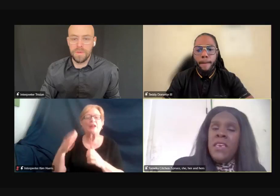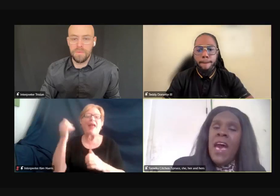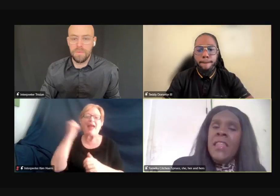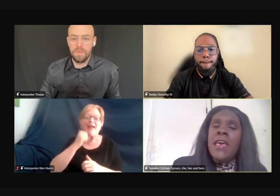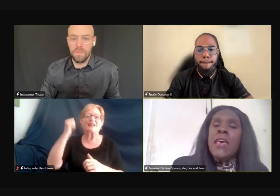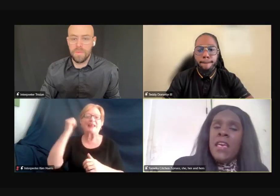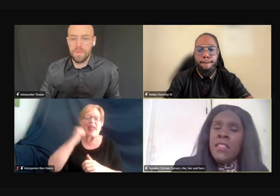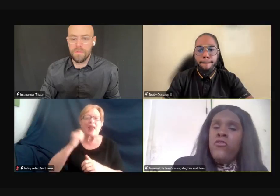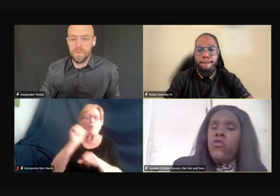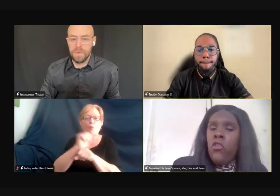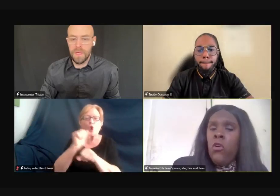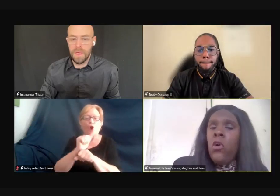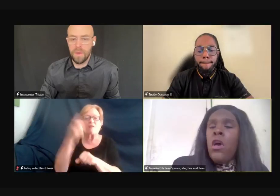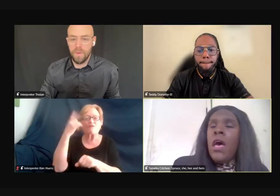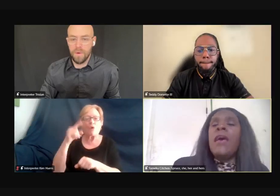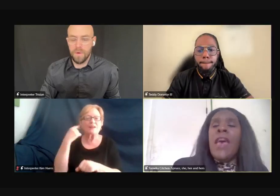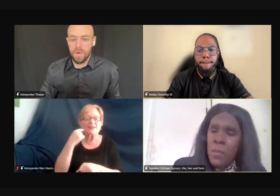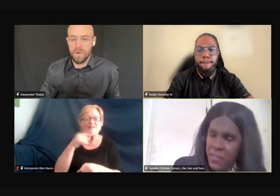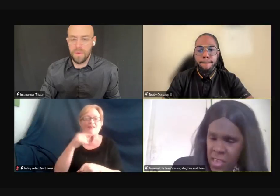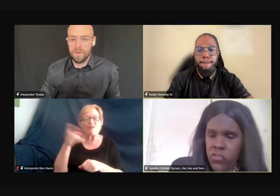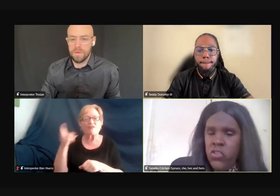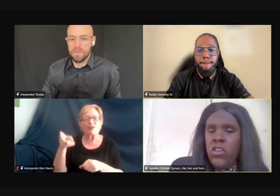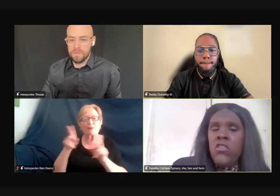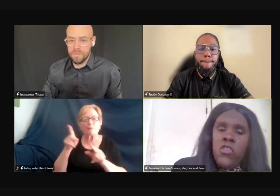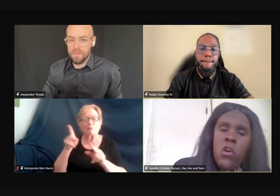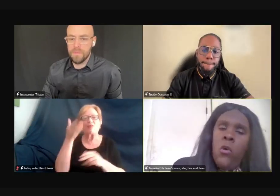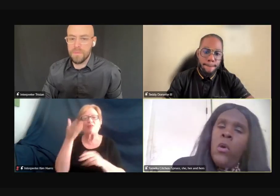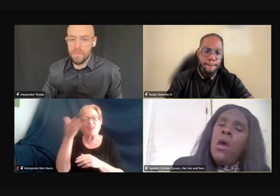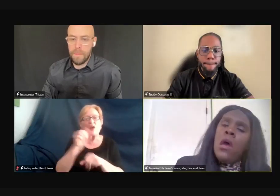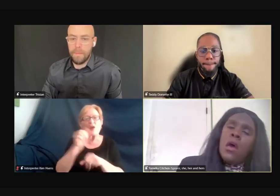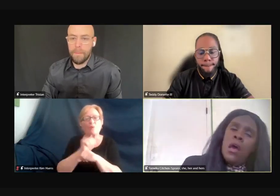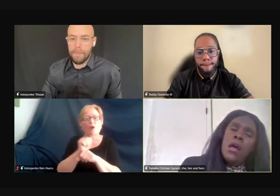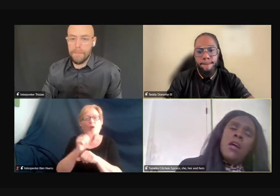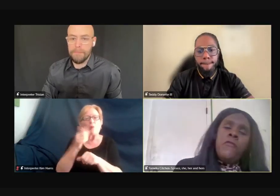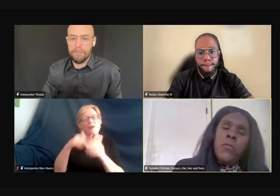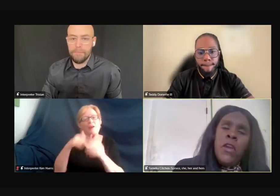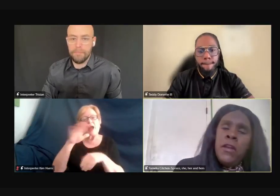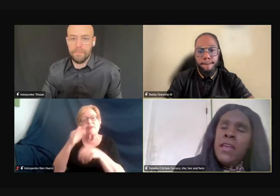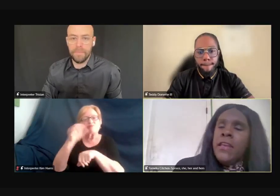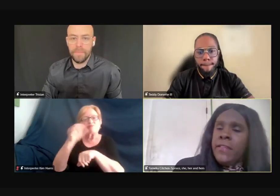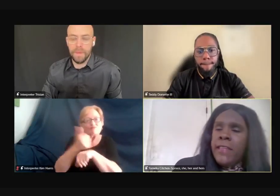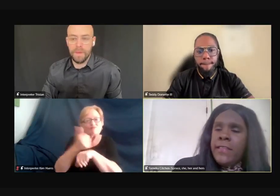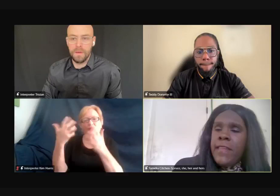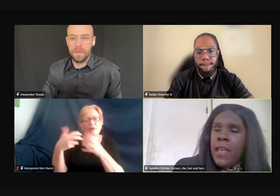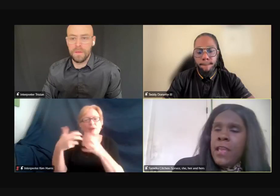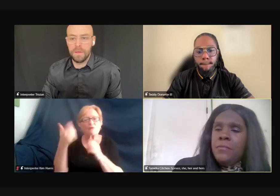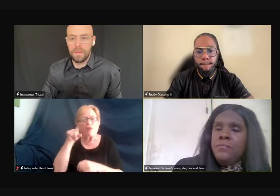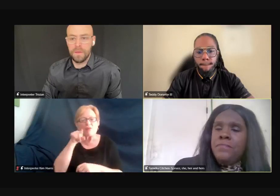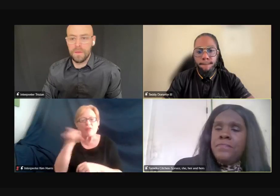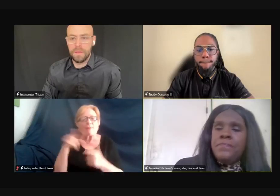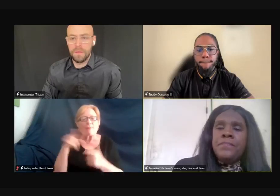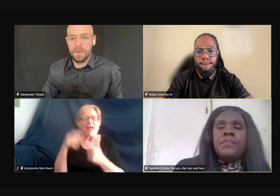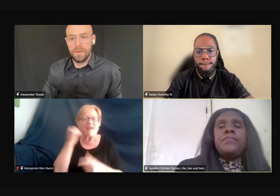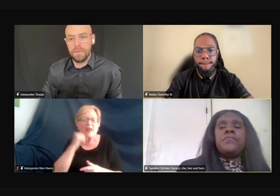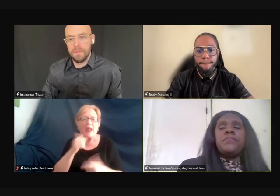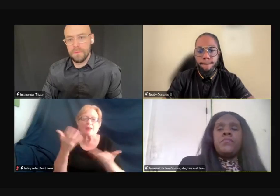beyond initial accommodations? So, from their day-to-day.